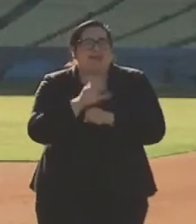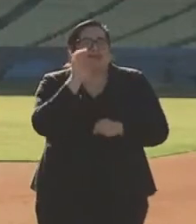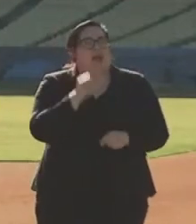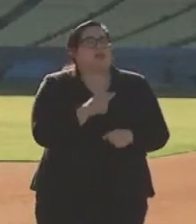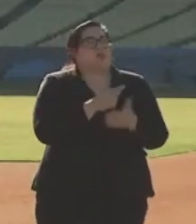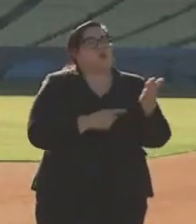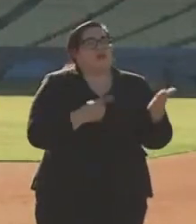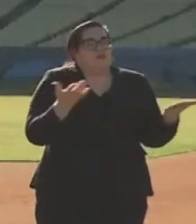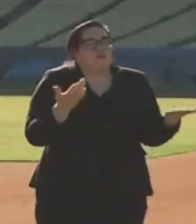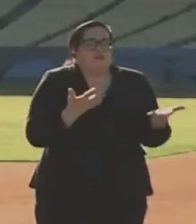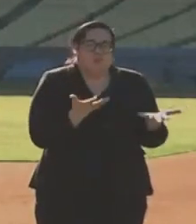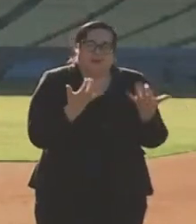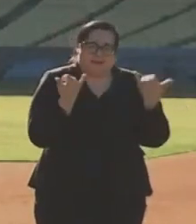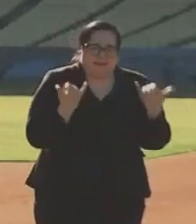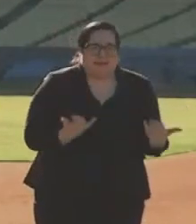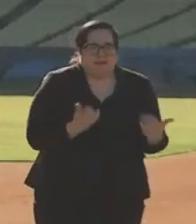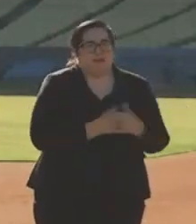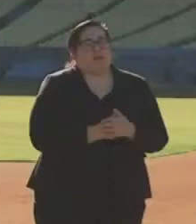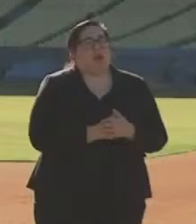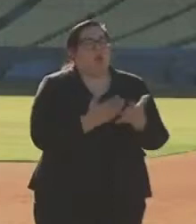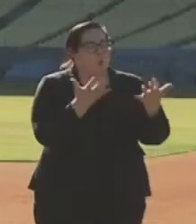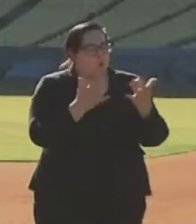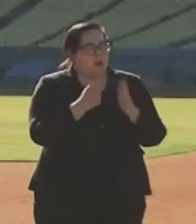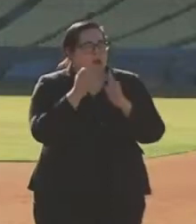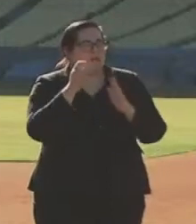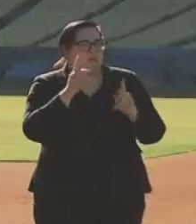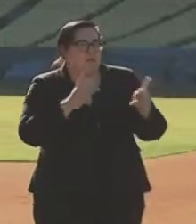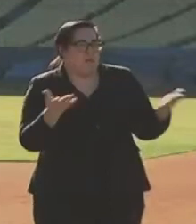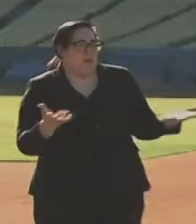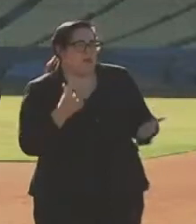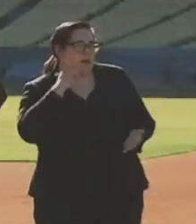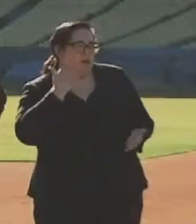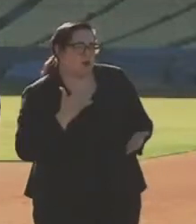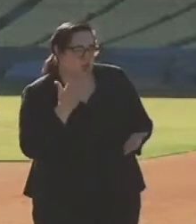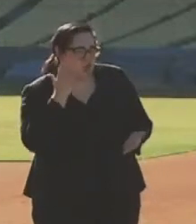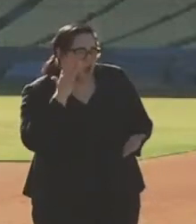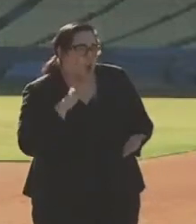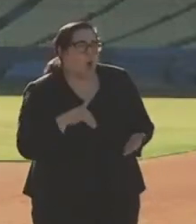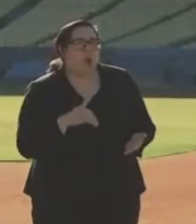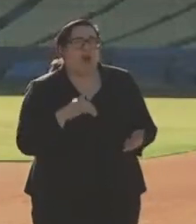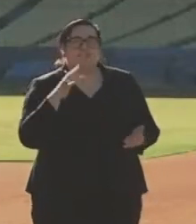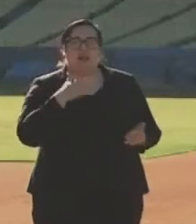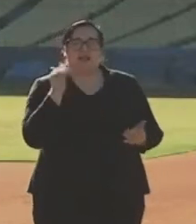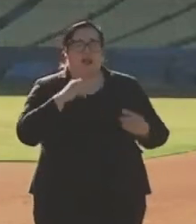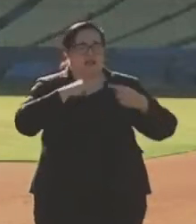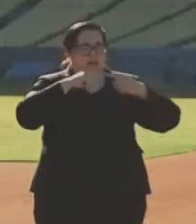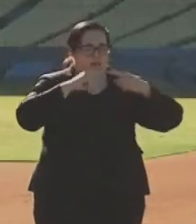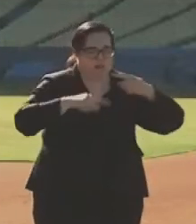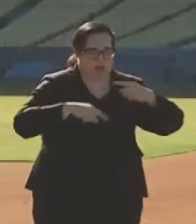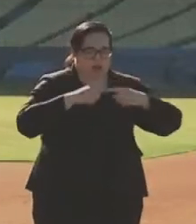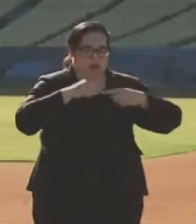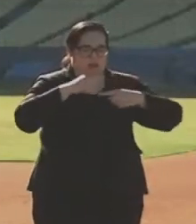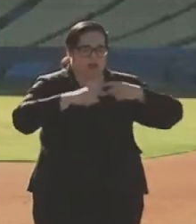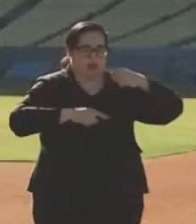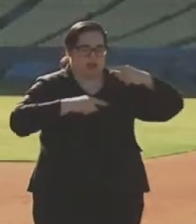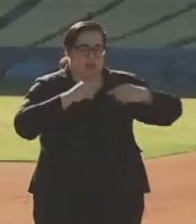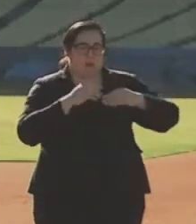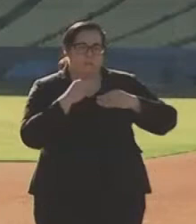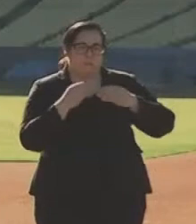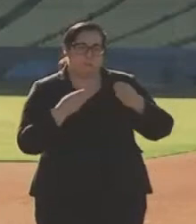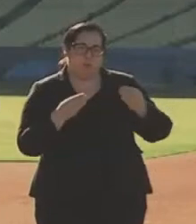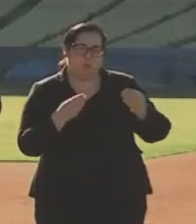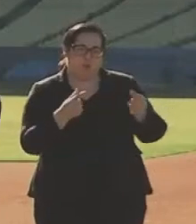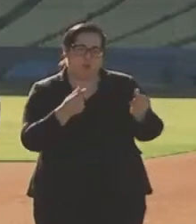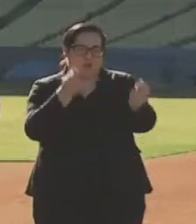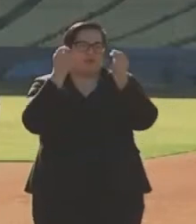at this moment. And so I want Californians to know it's like a flywheel. We're making progress. We're moving with deliberative